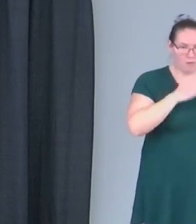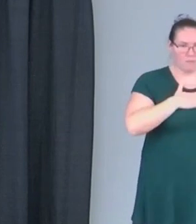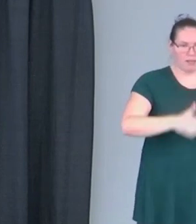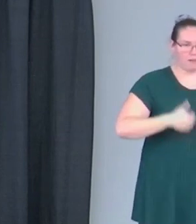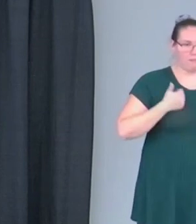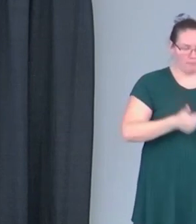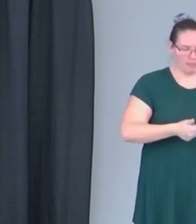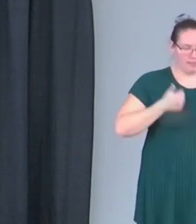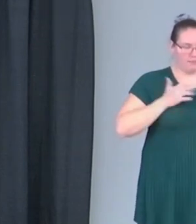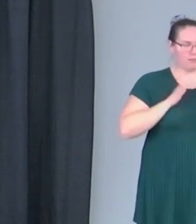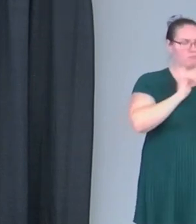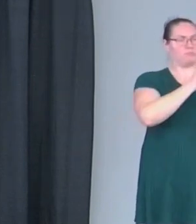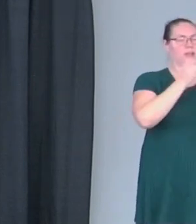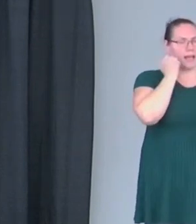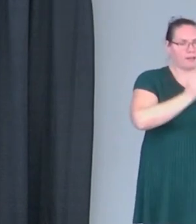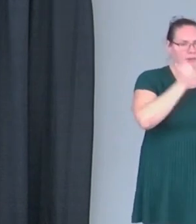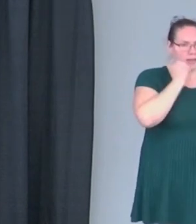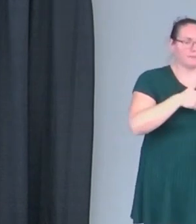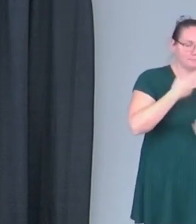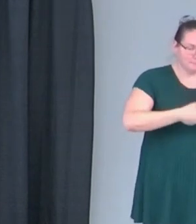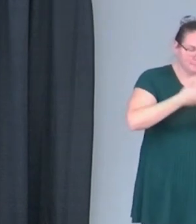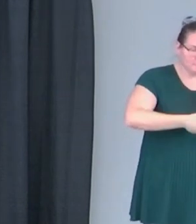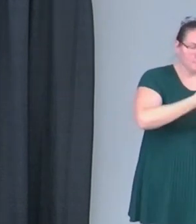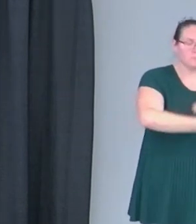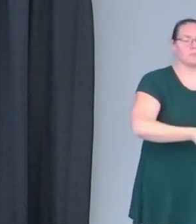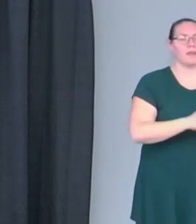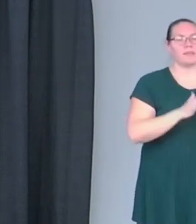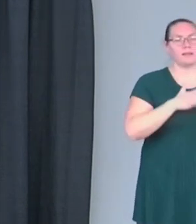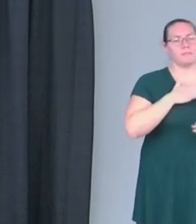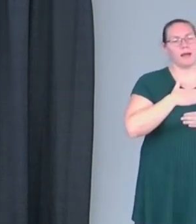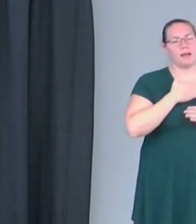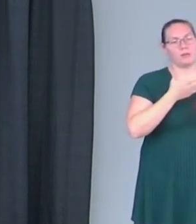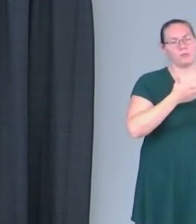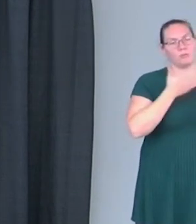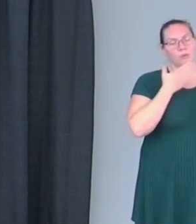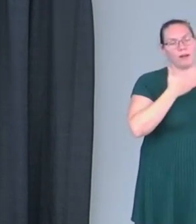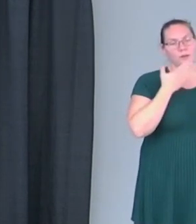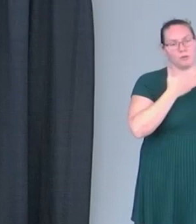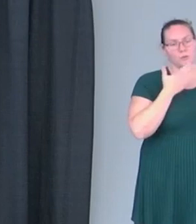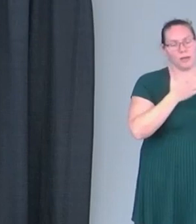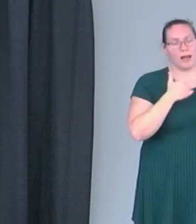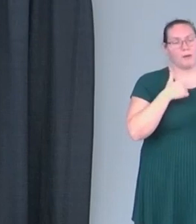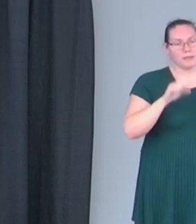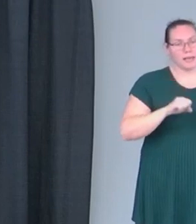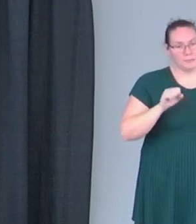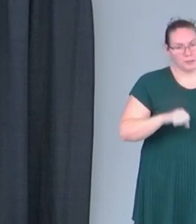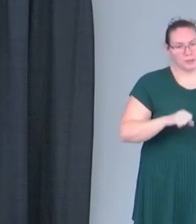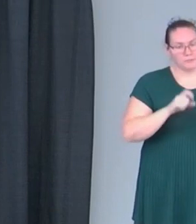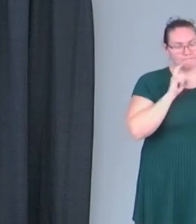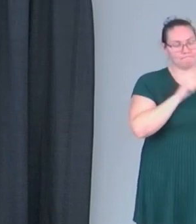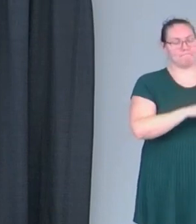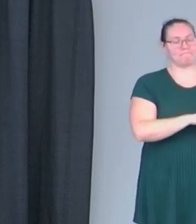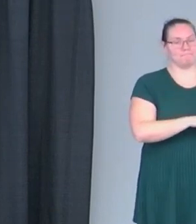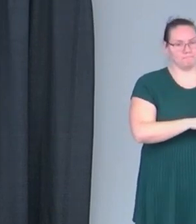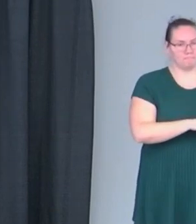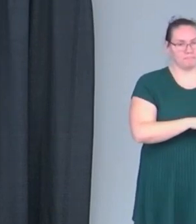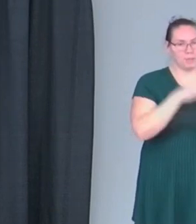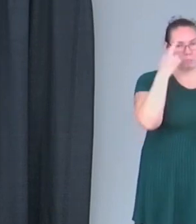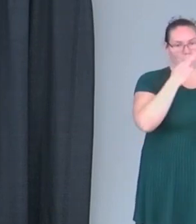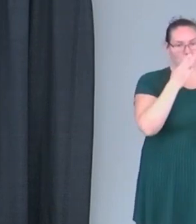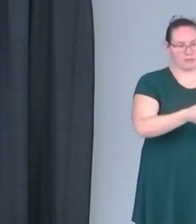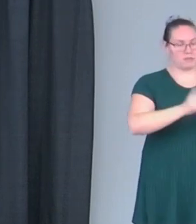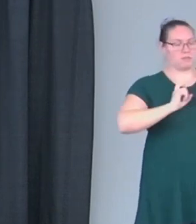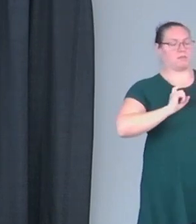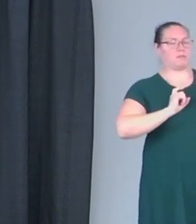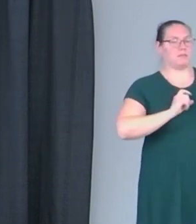I'm living that purpose out every day. That's my gratitude, is that I was able to acknowledge the purpose that he gave